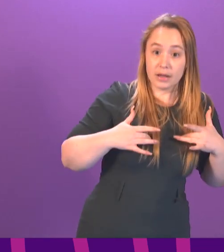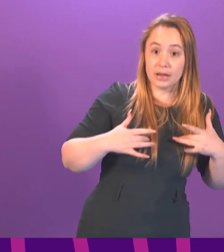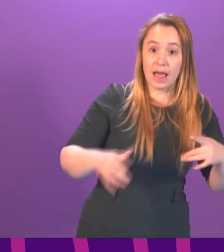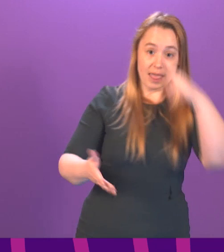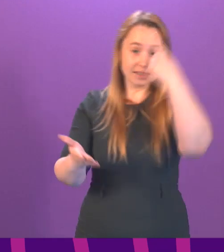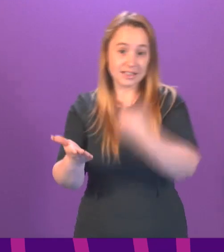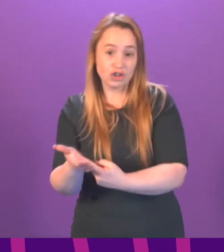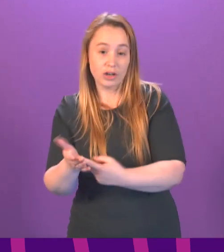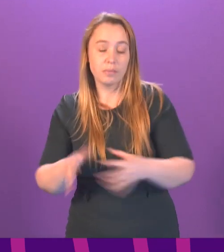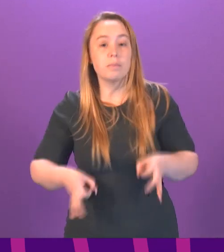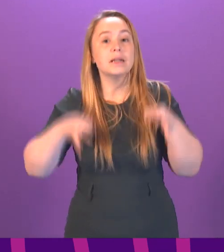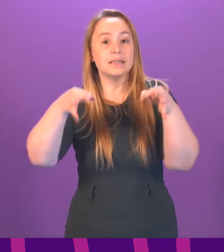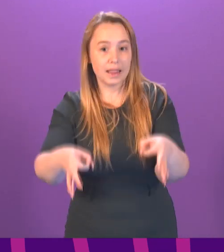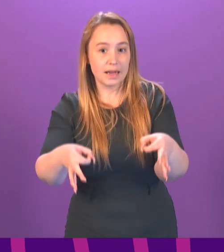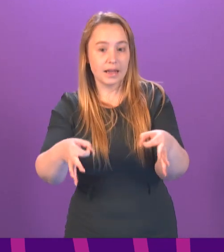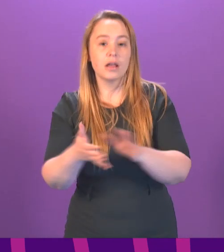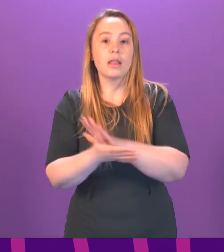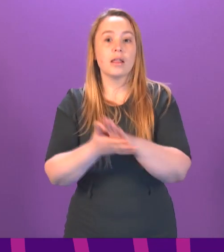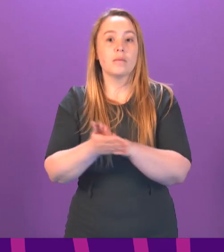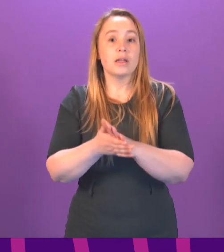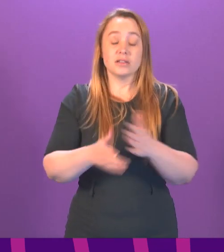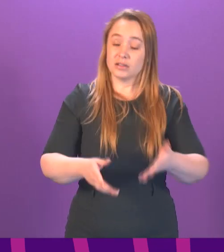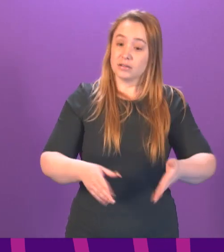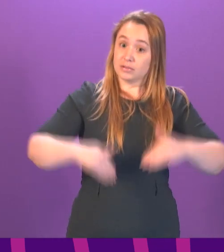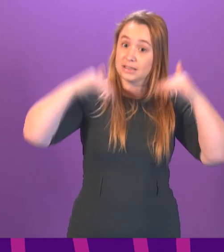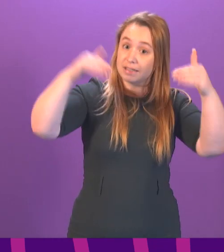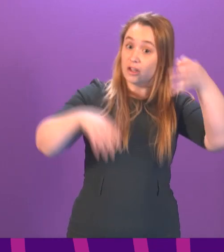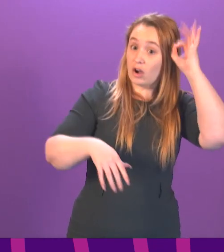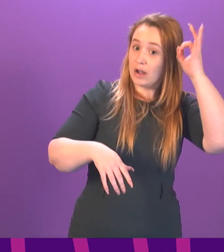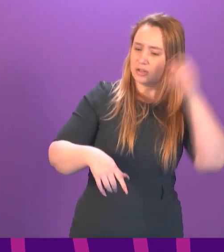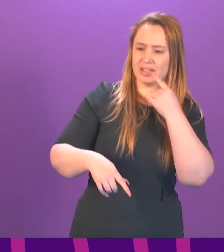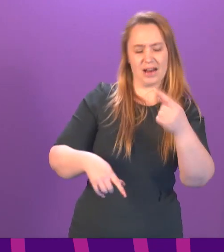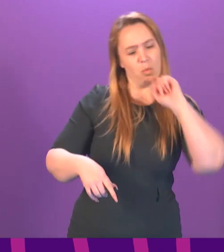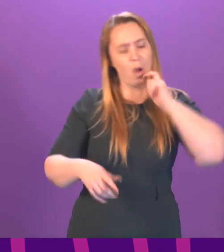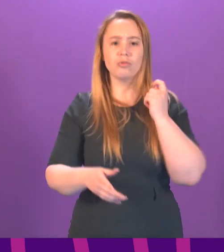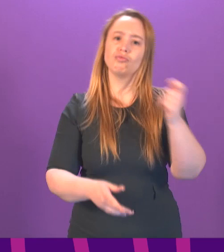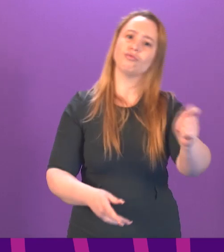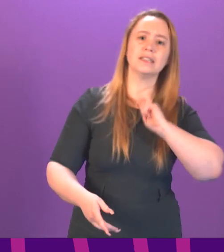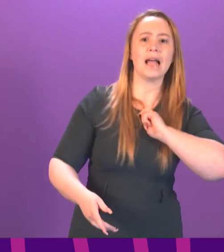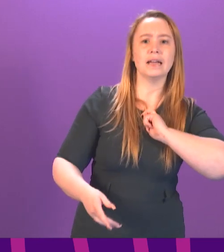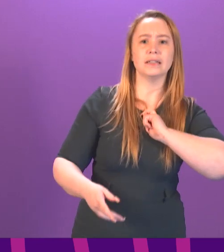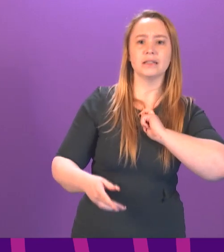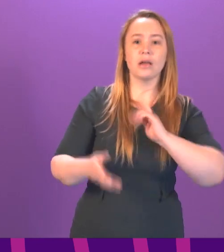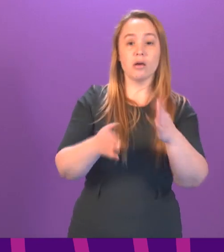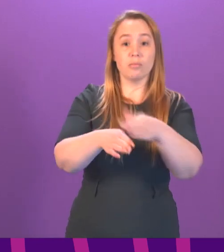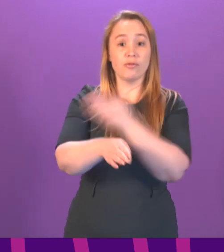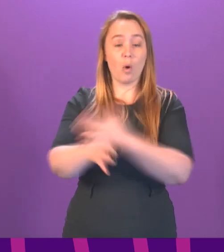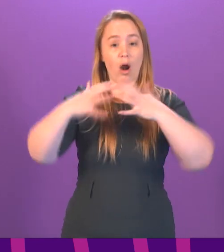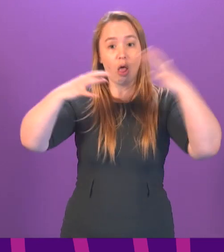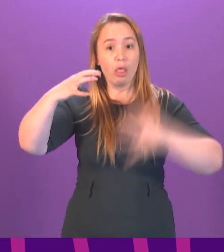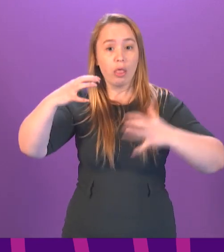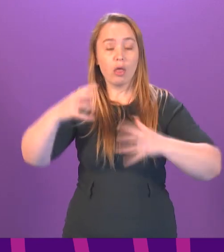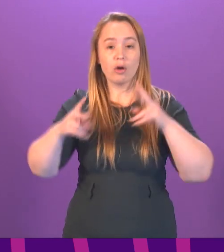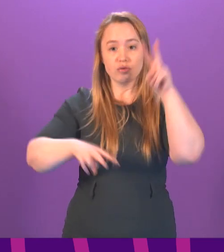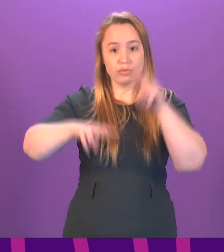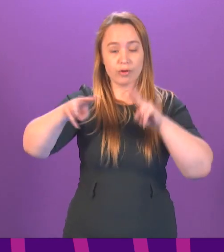of the case. And it took the threat of senior counsel to resign before the government collapsed the judicial review, costing